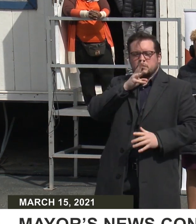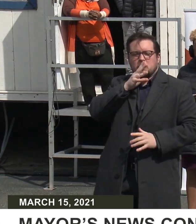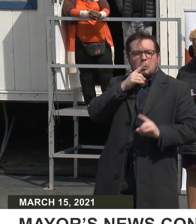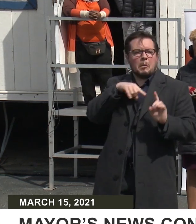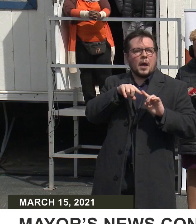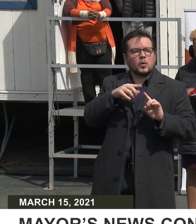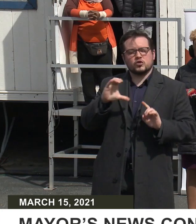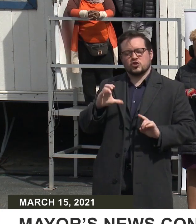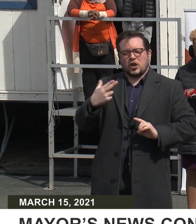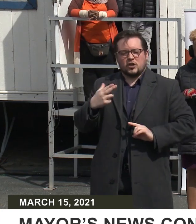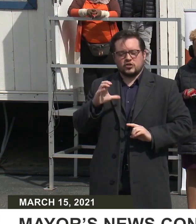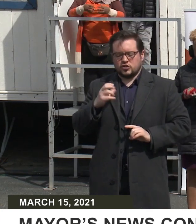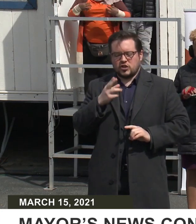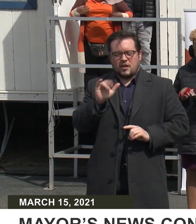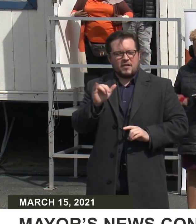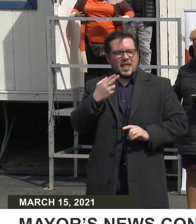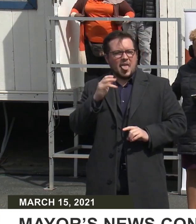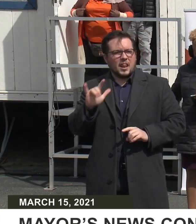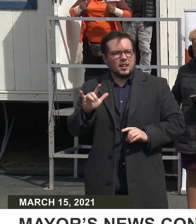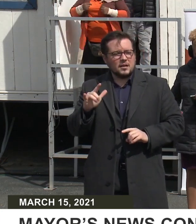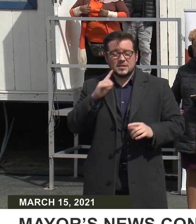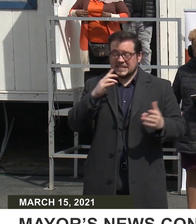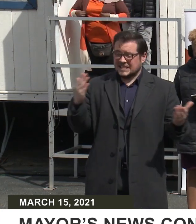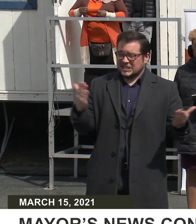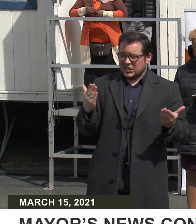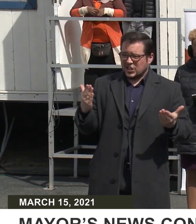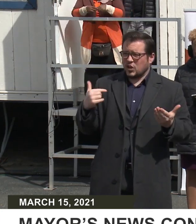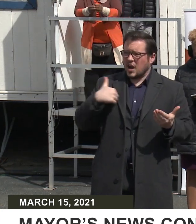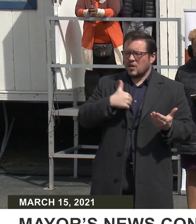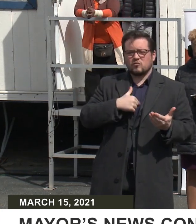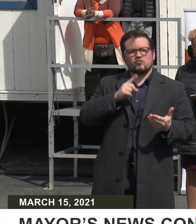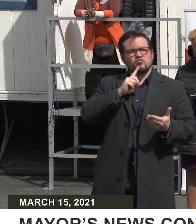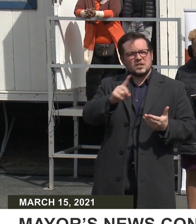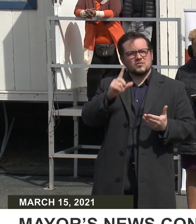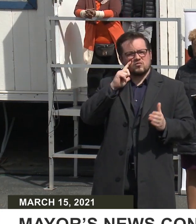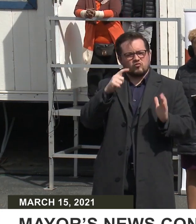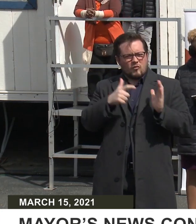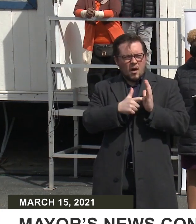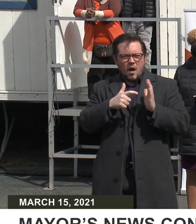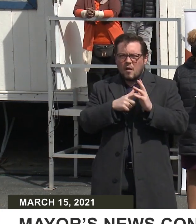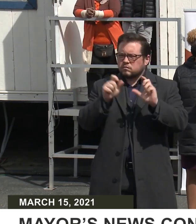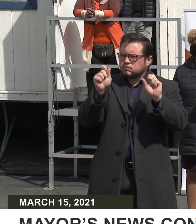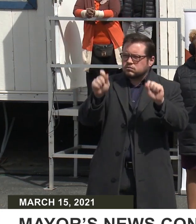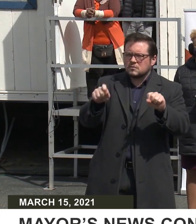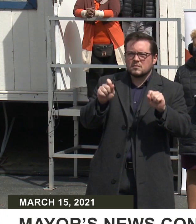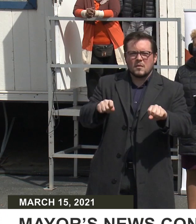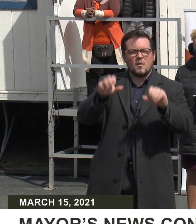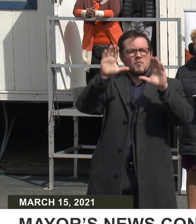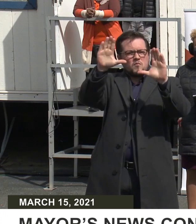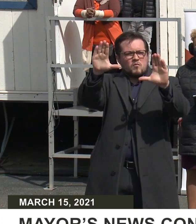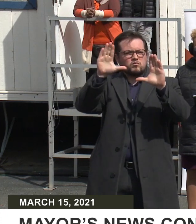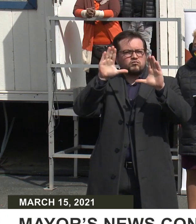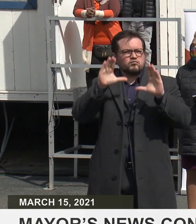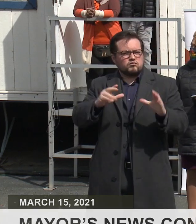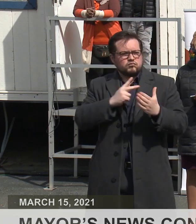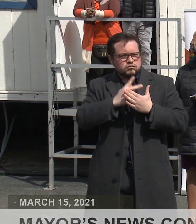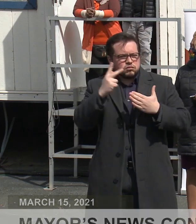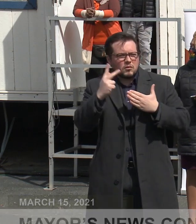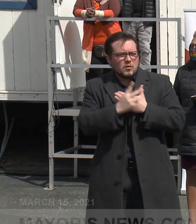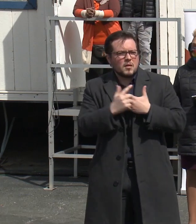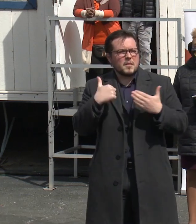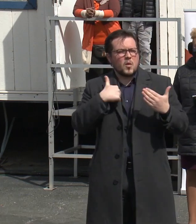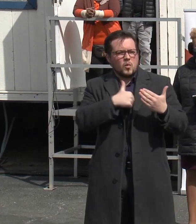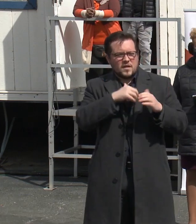was here, this Safe Streets site, where we really, in my opinion, recognize the potential of such a great program with the great work that our